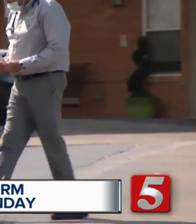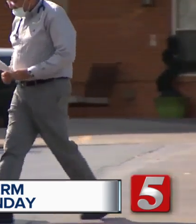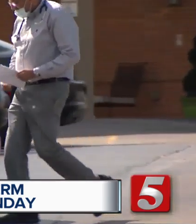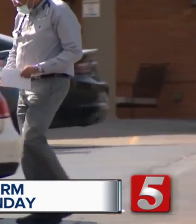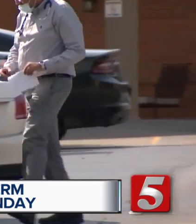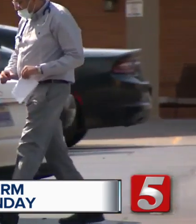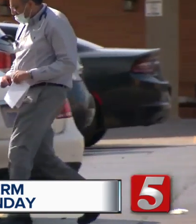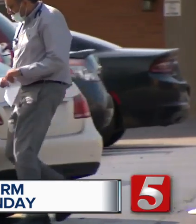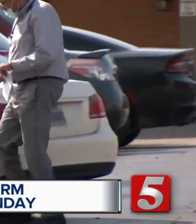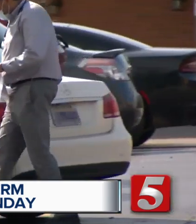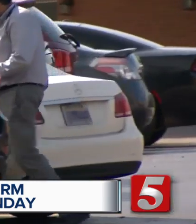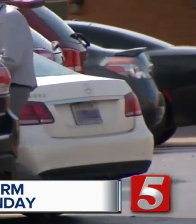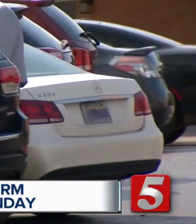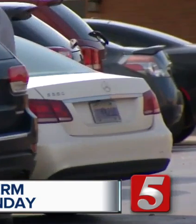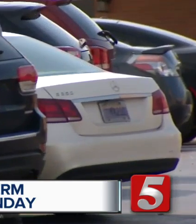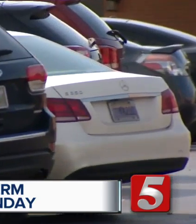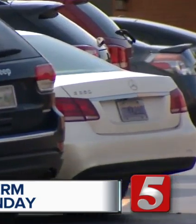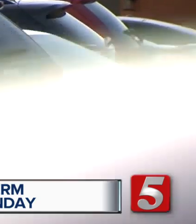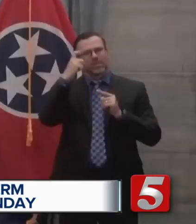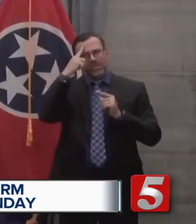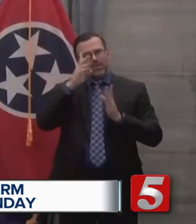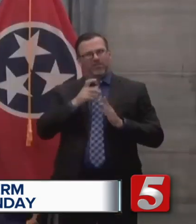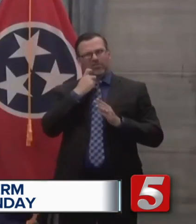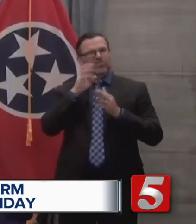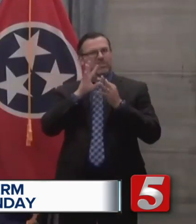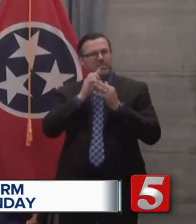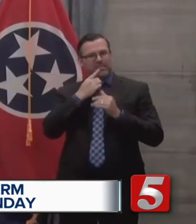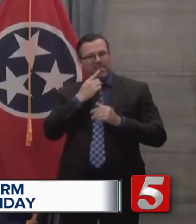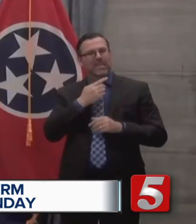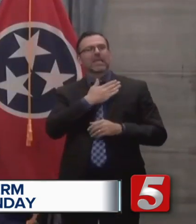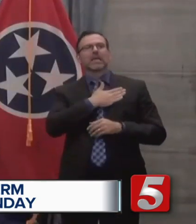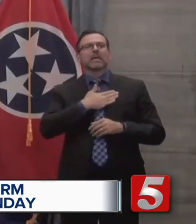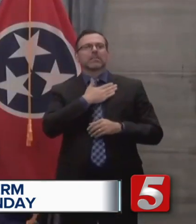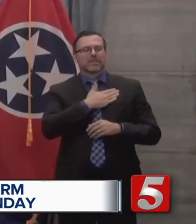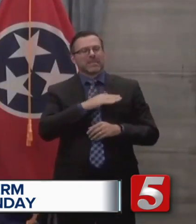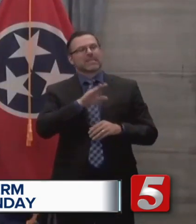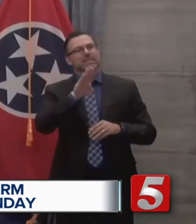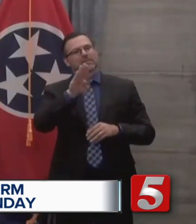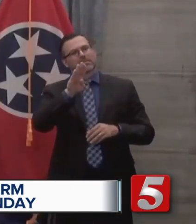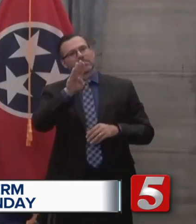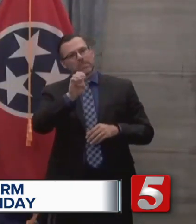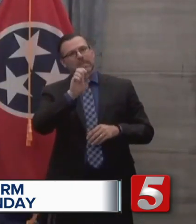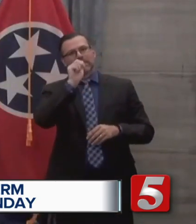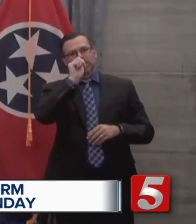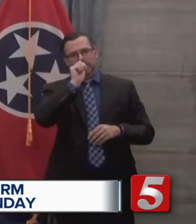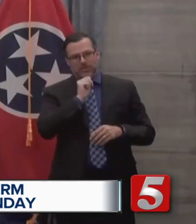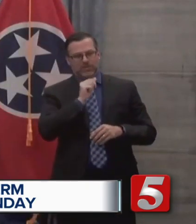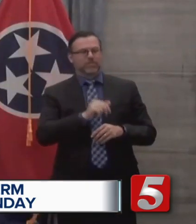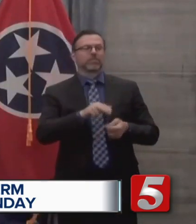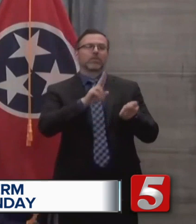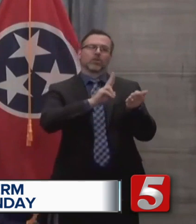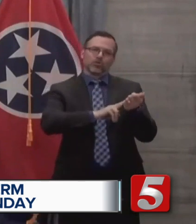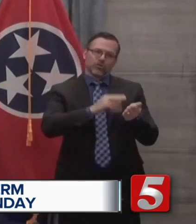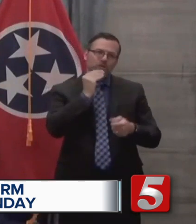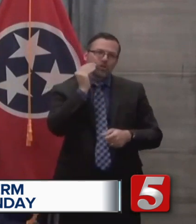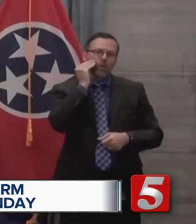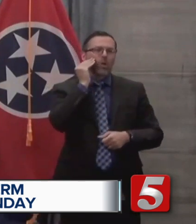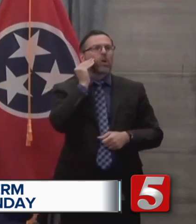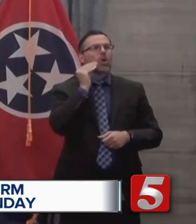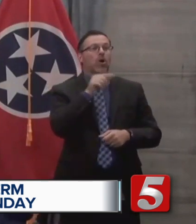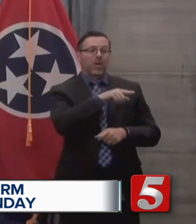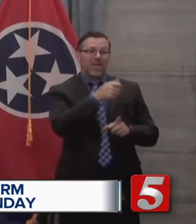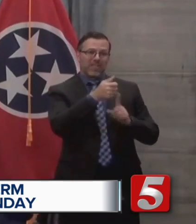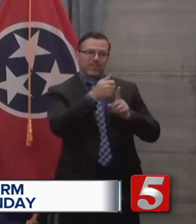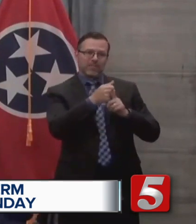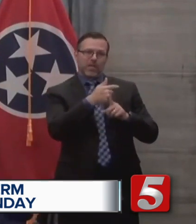ask you to be patient. Please give these facilities some grace. They have been under very strict